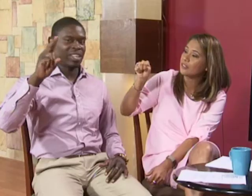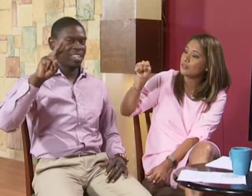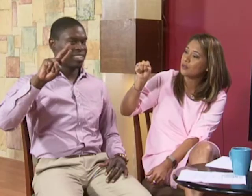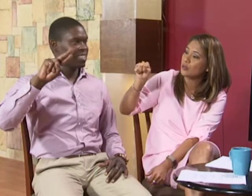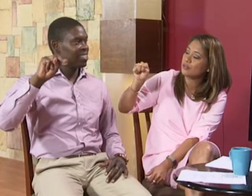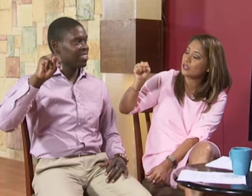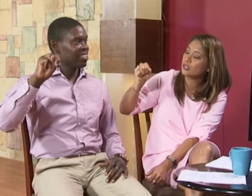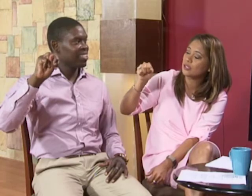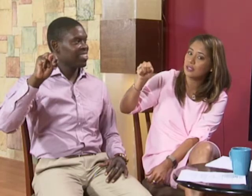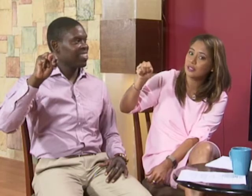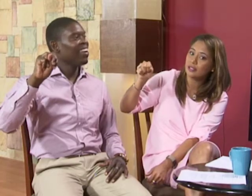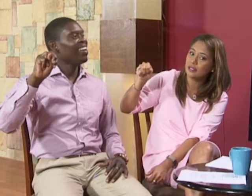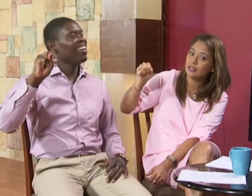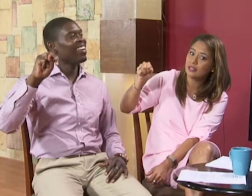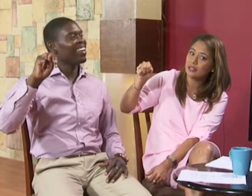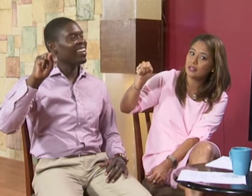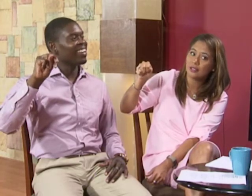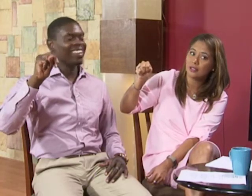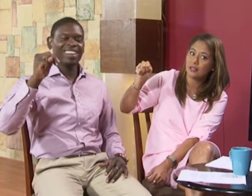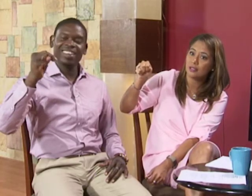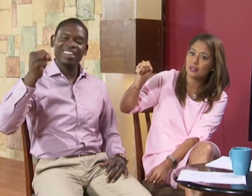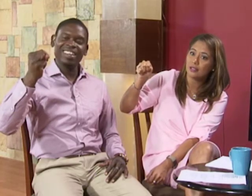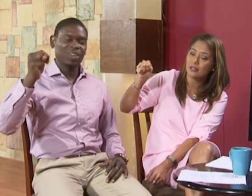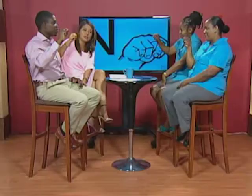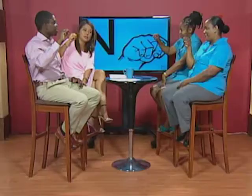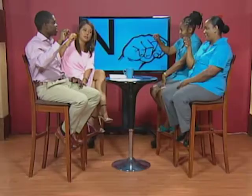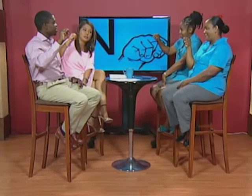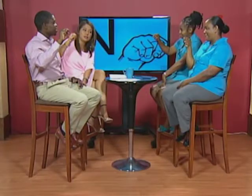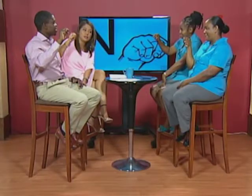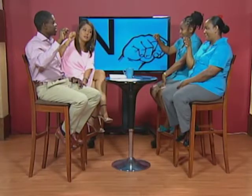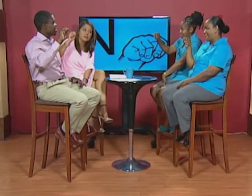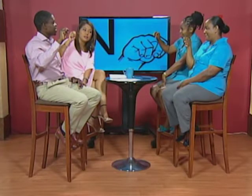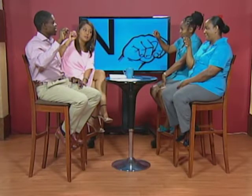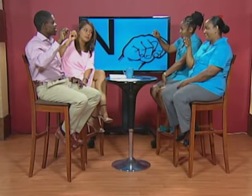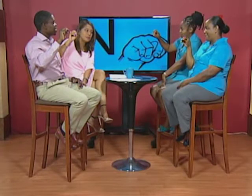yes okay that's right okay cool okay then o